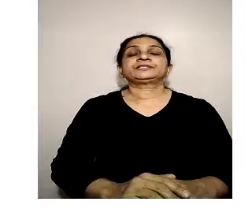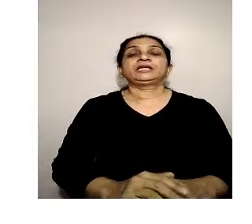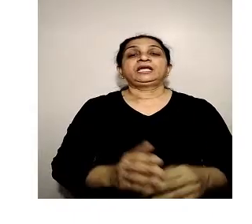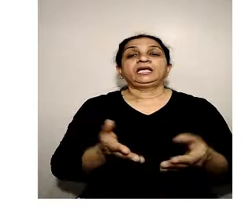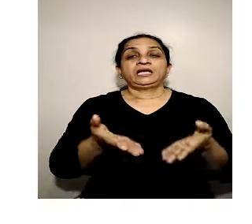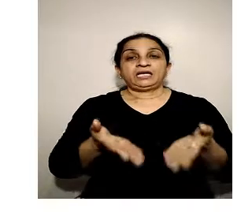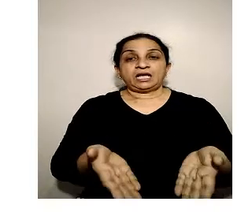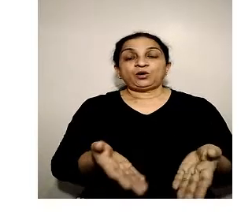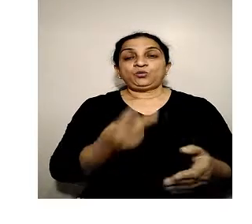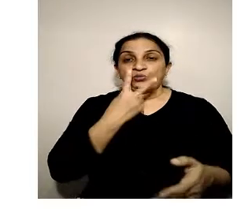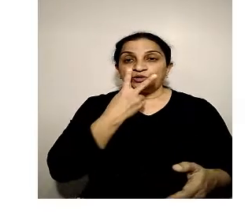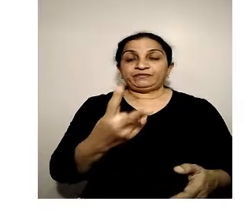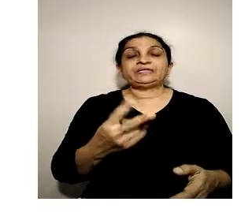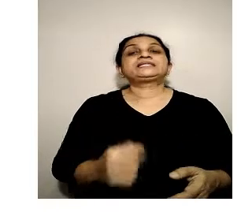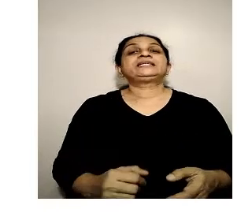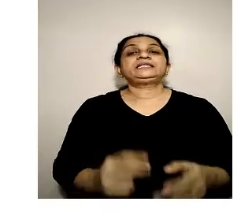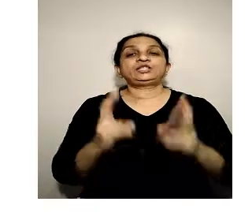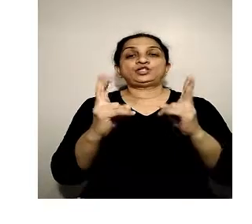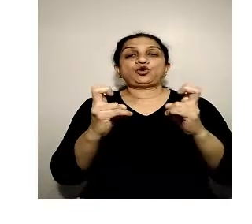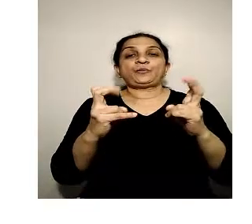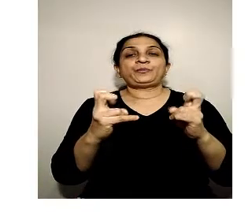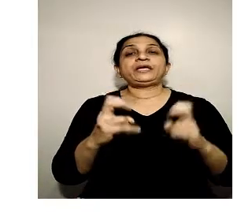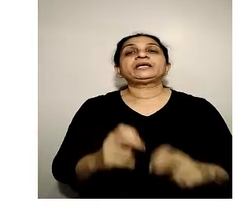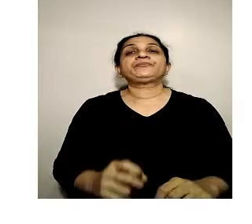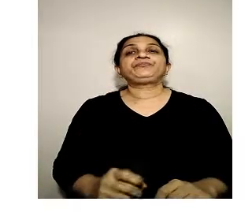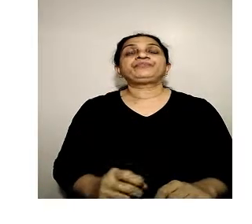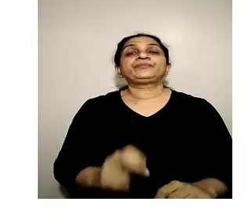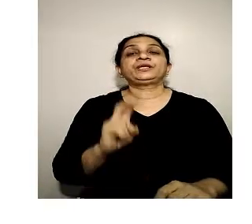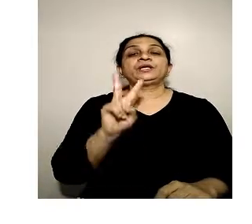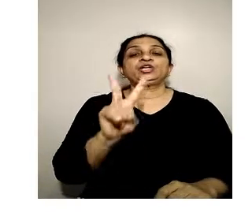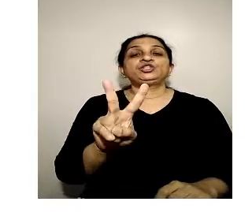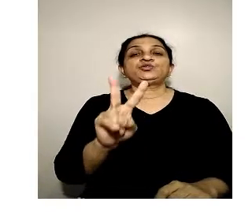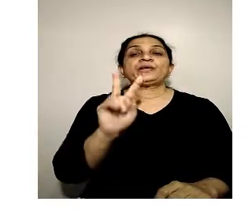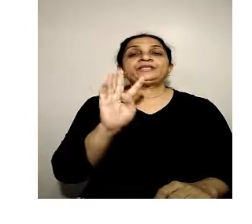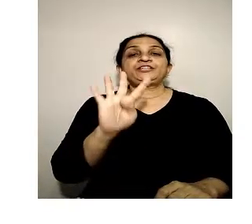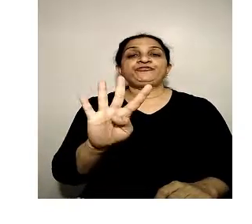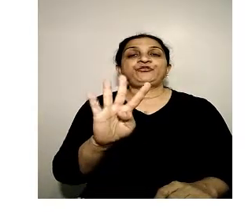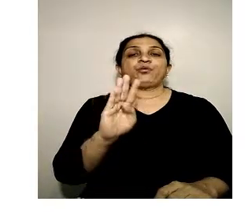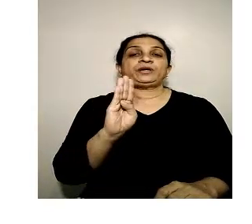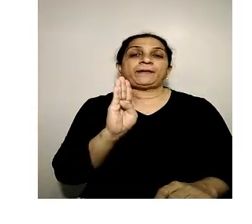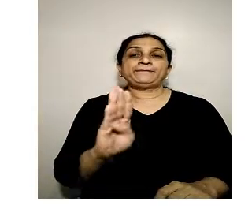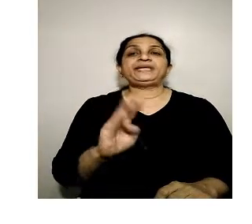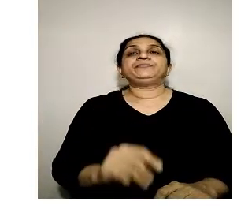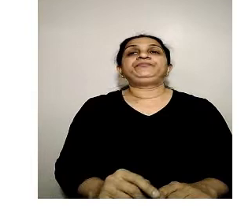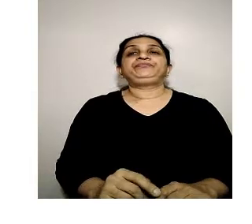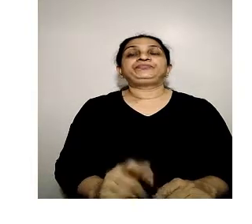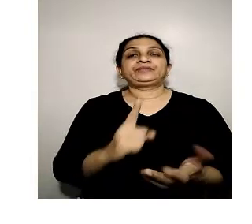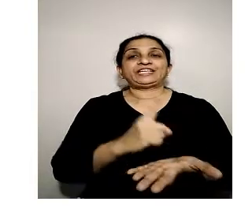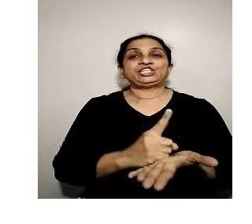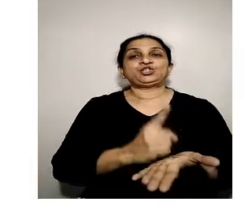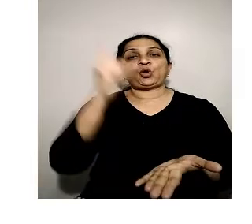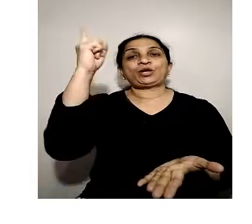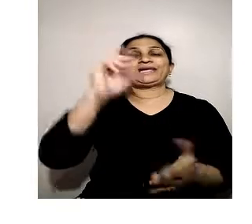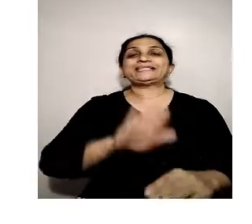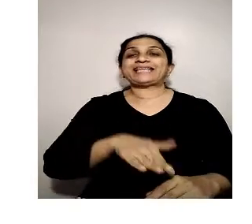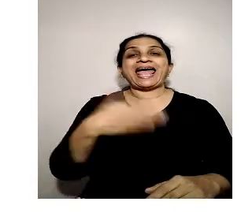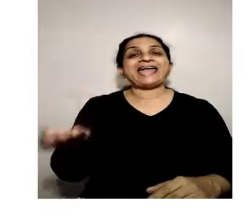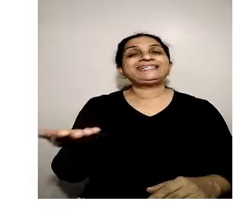Now we will see the topic 24B that is Rockets and